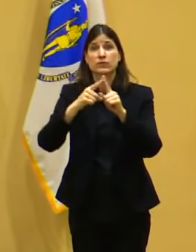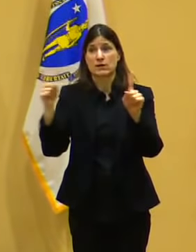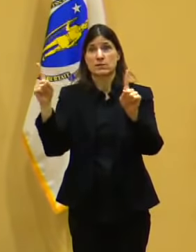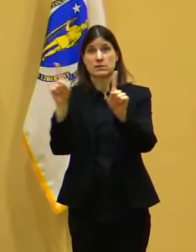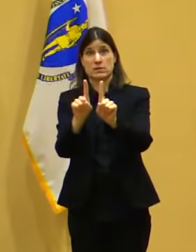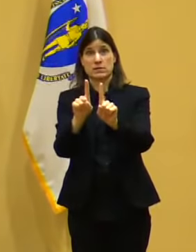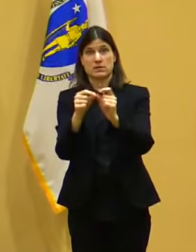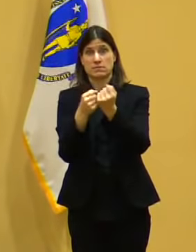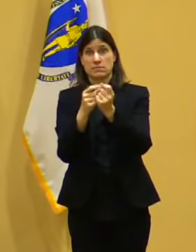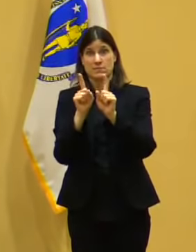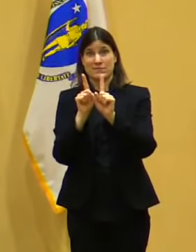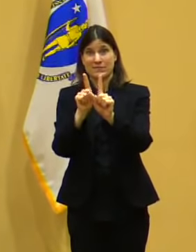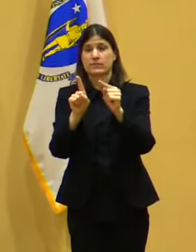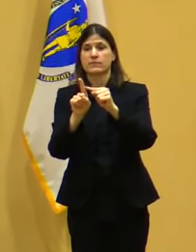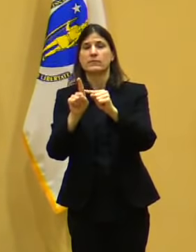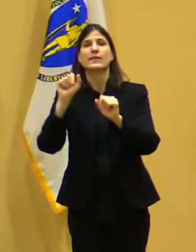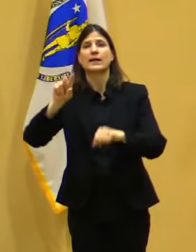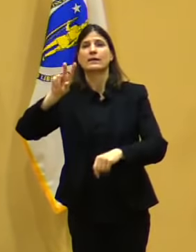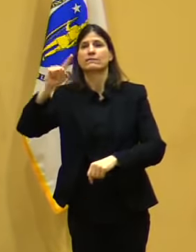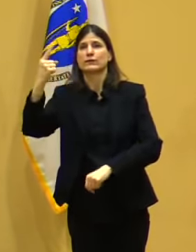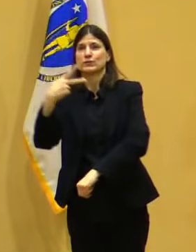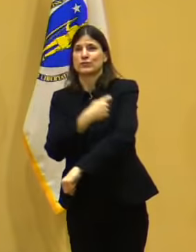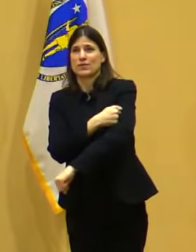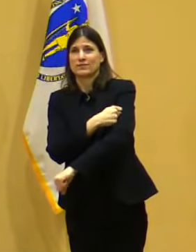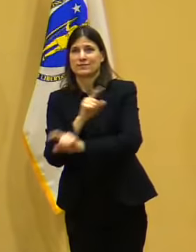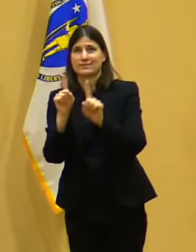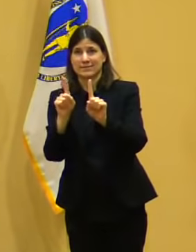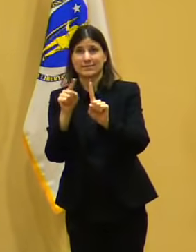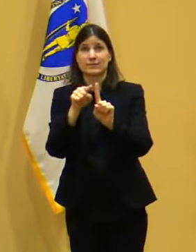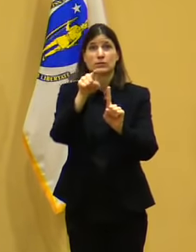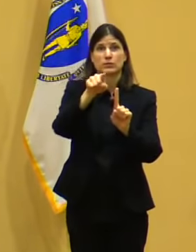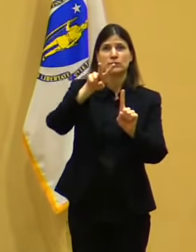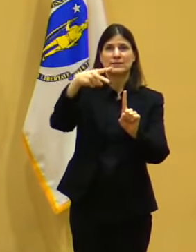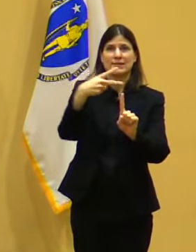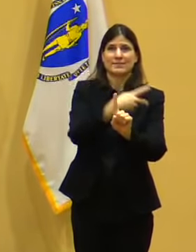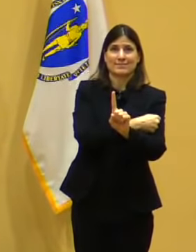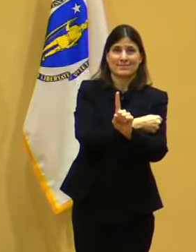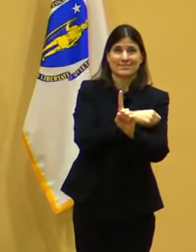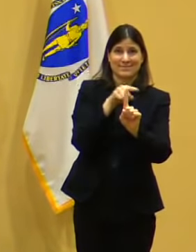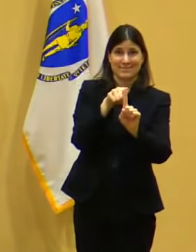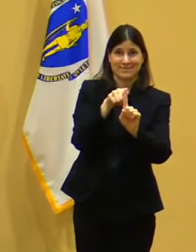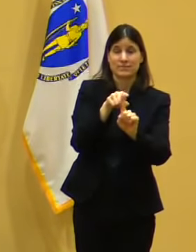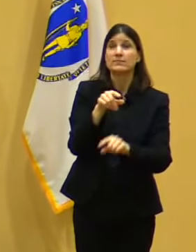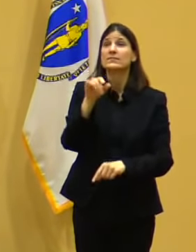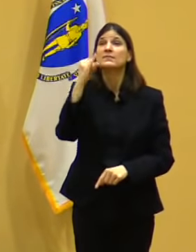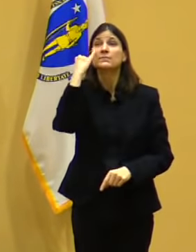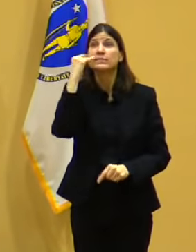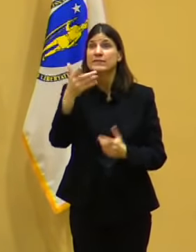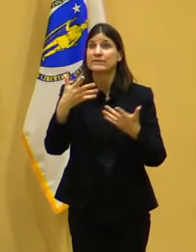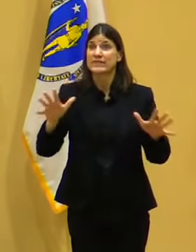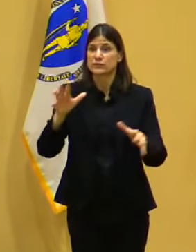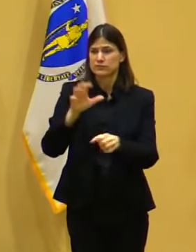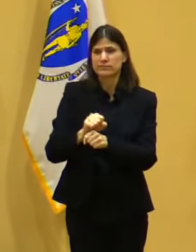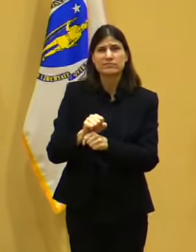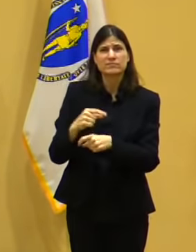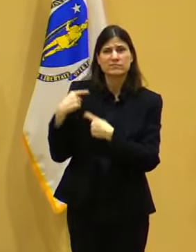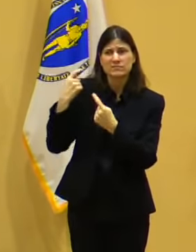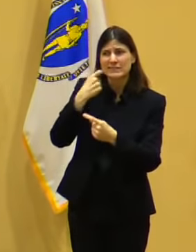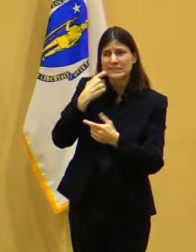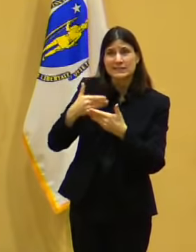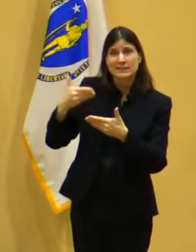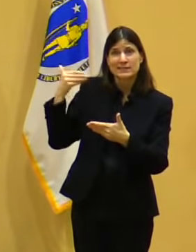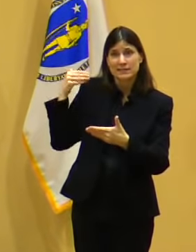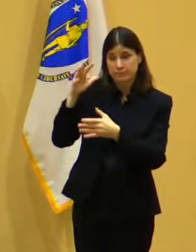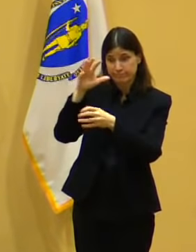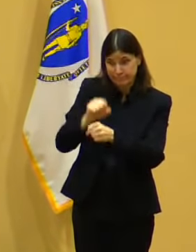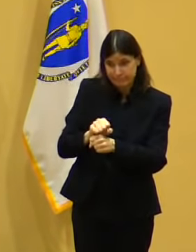to get their vaccines at mass vaccination sites, which have the most availability and are the best suited to provide